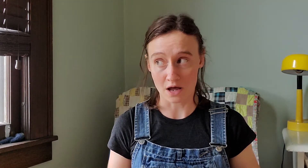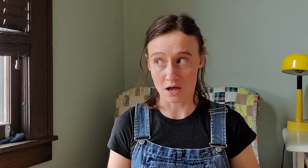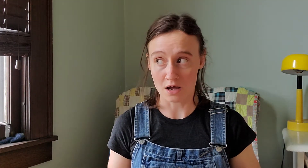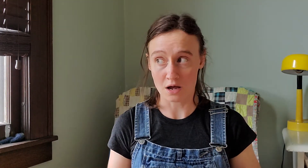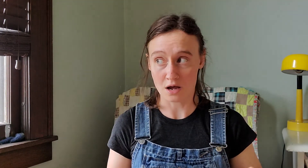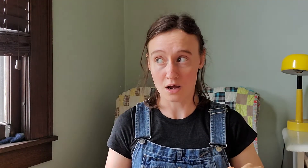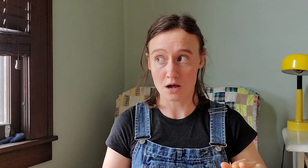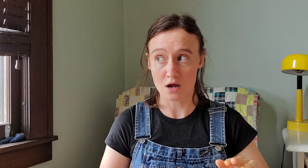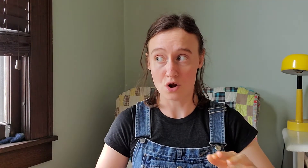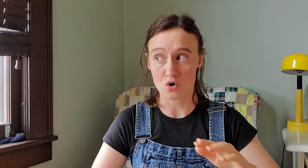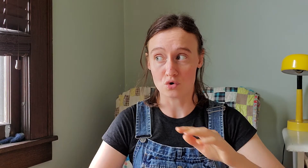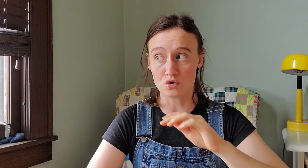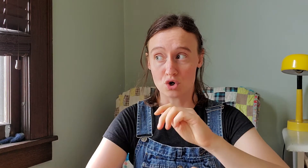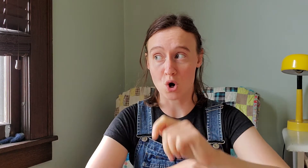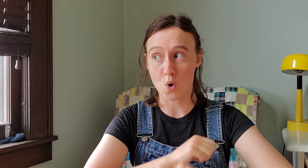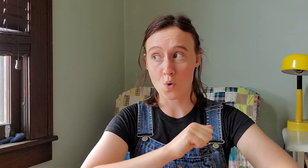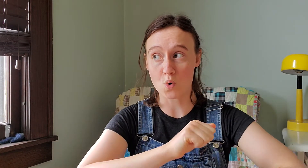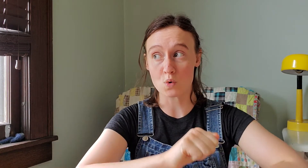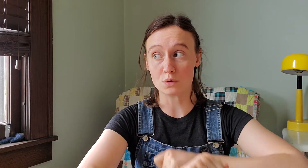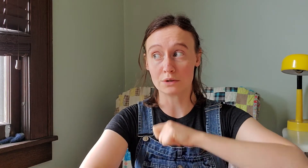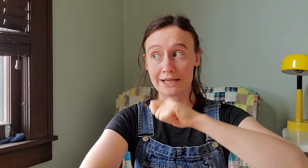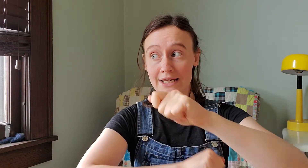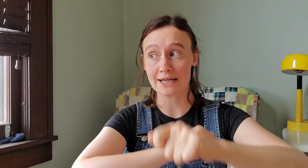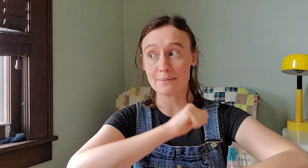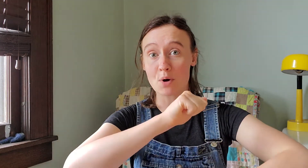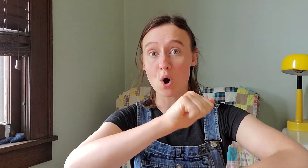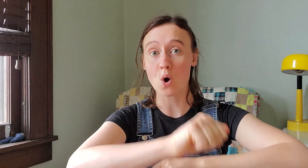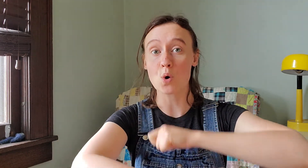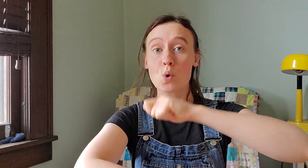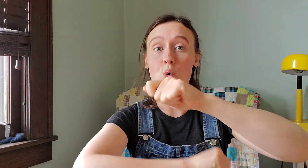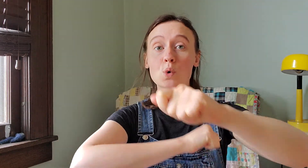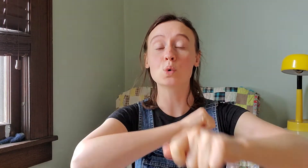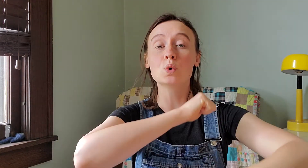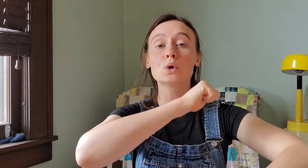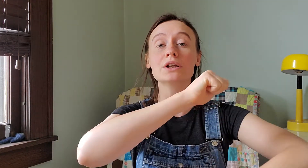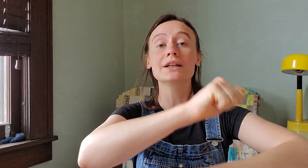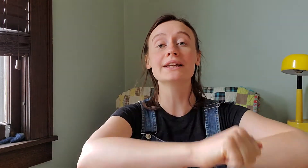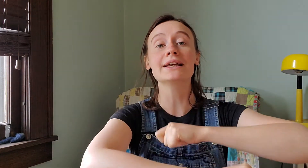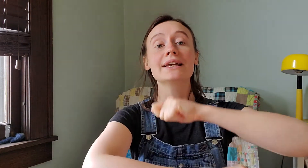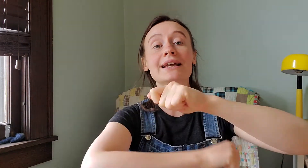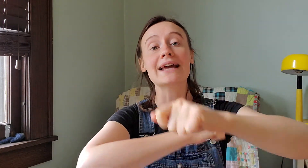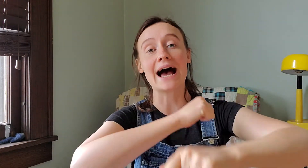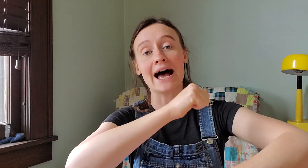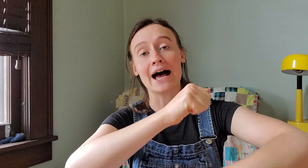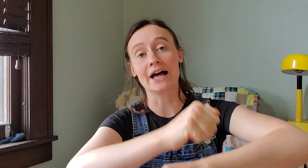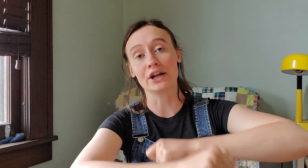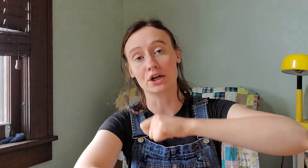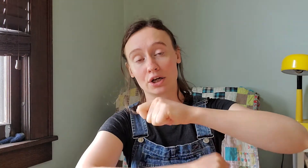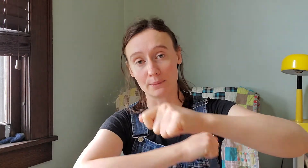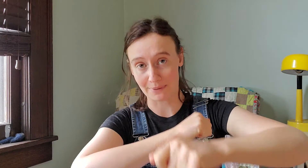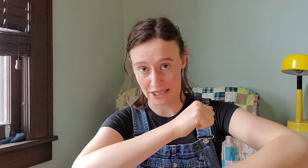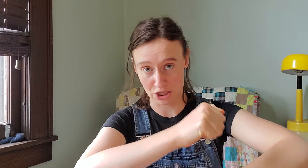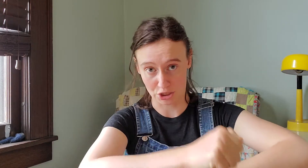The Roly-Poly Caterpillar